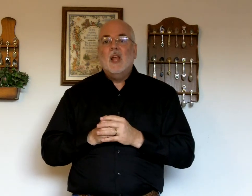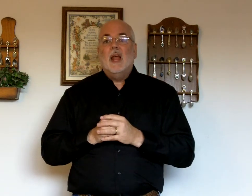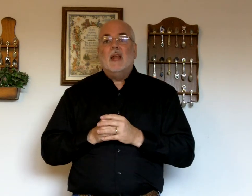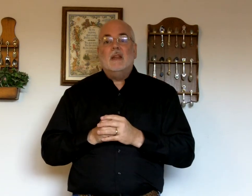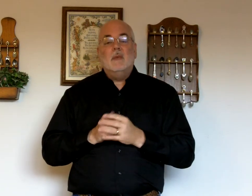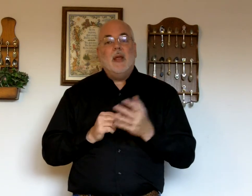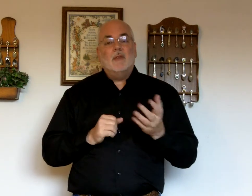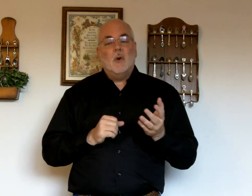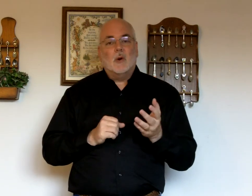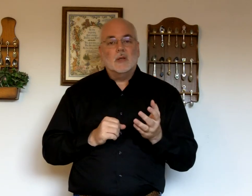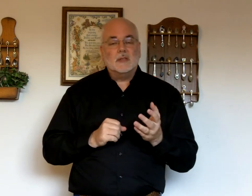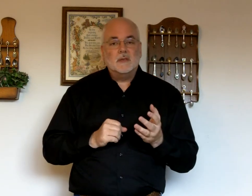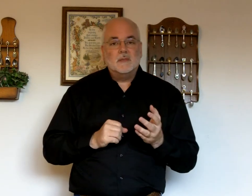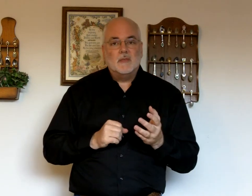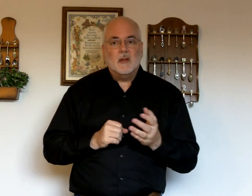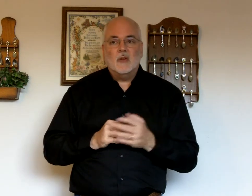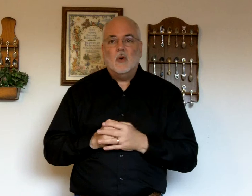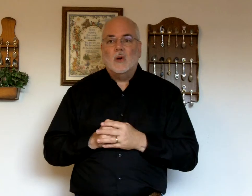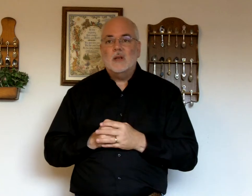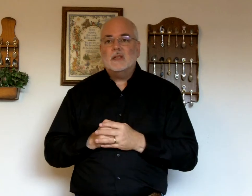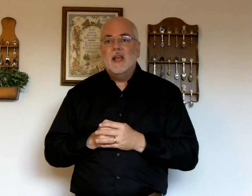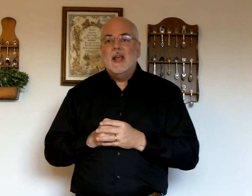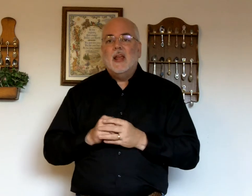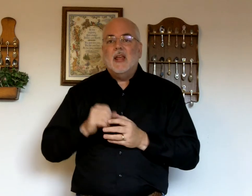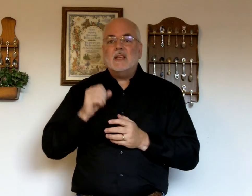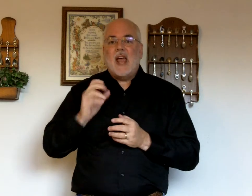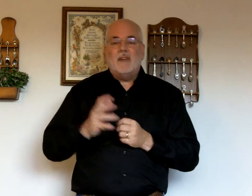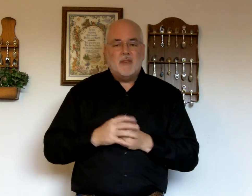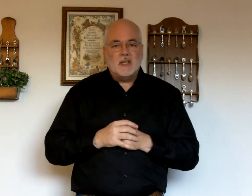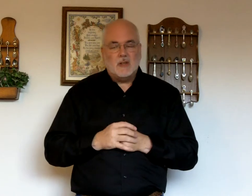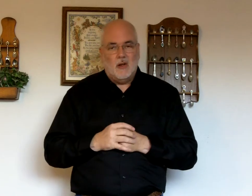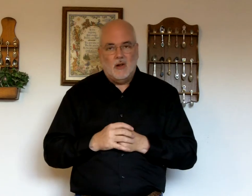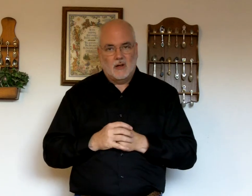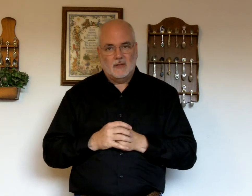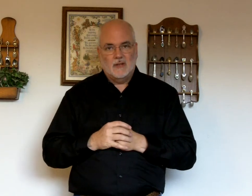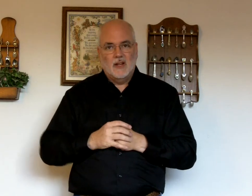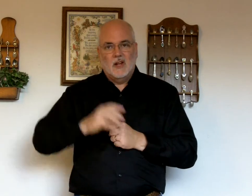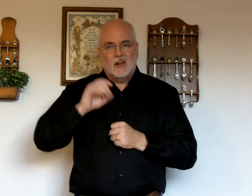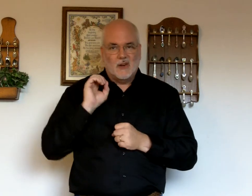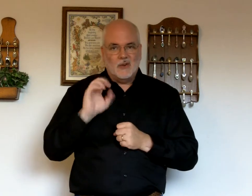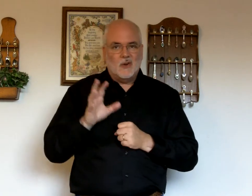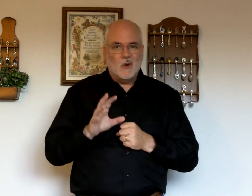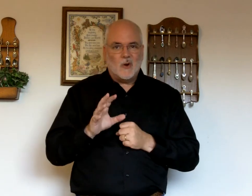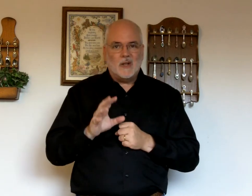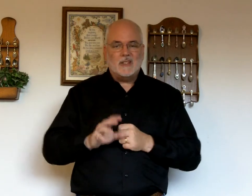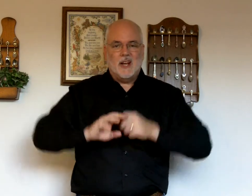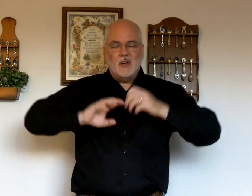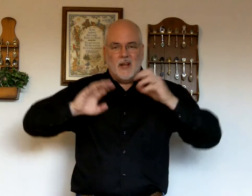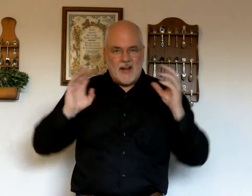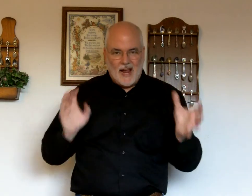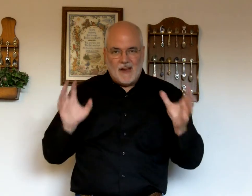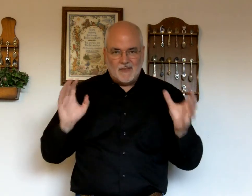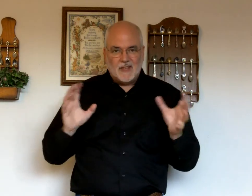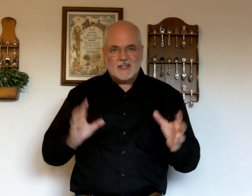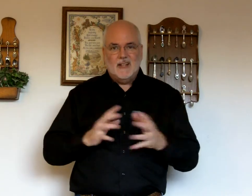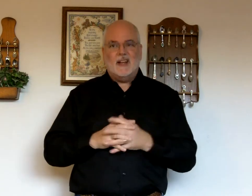Then we have the chorus. Chorus is half this song. Learn the chorus, and you've got half of this done.